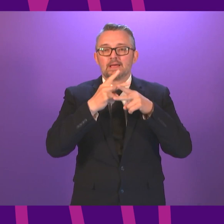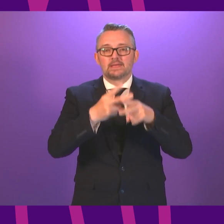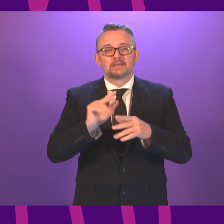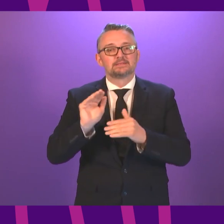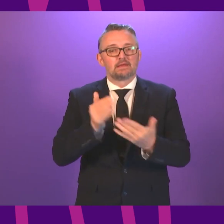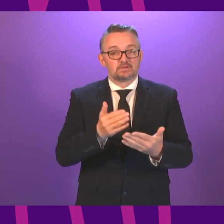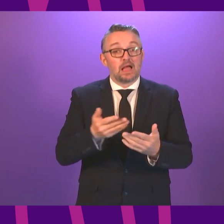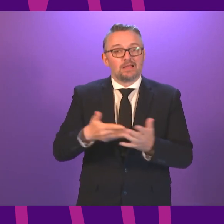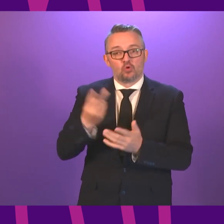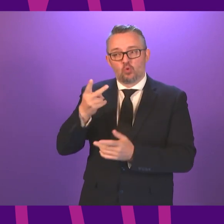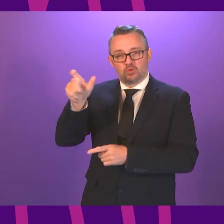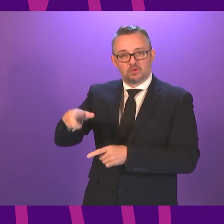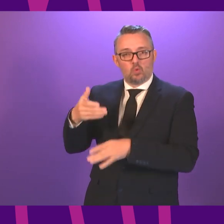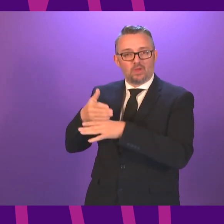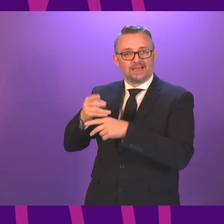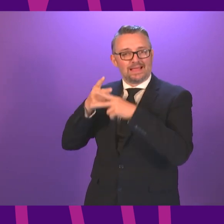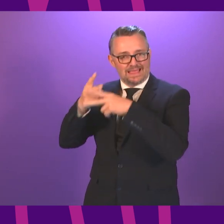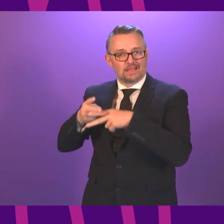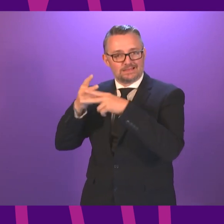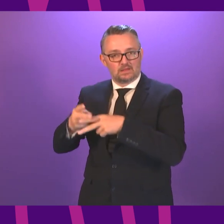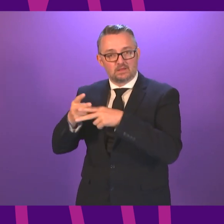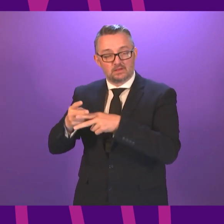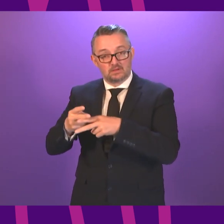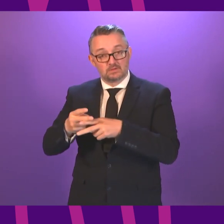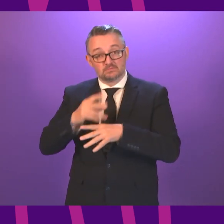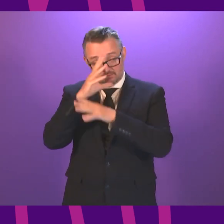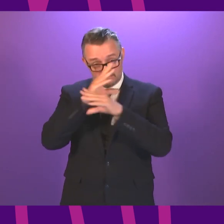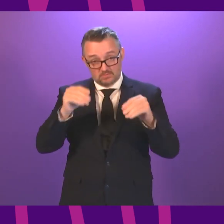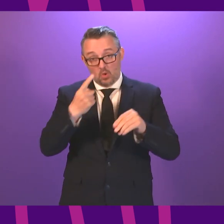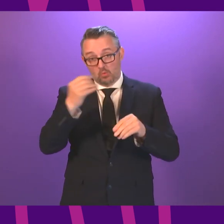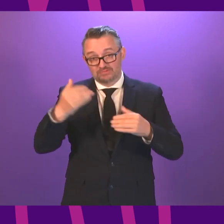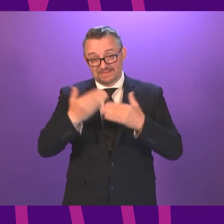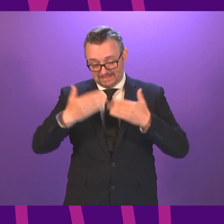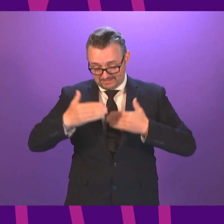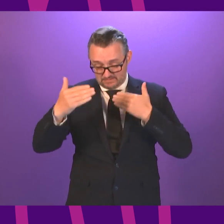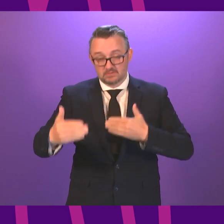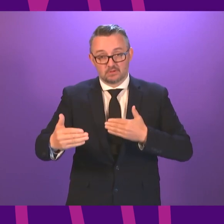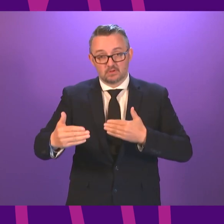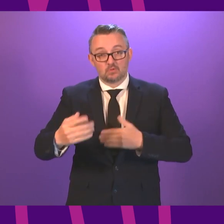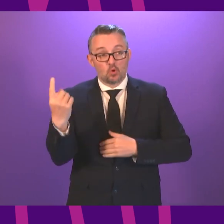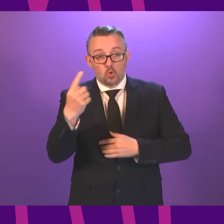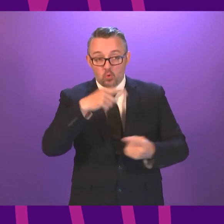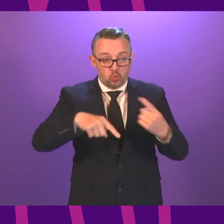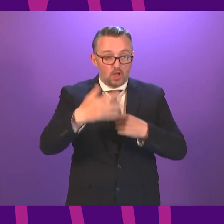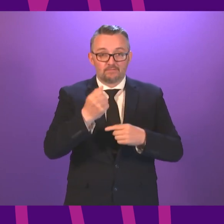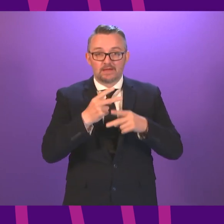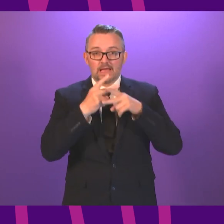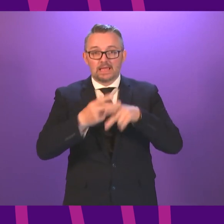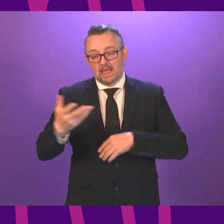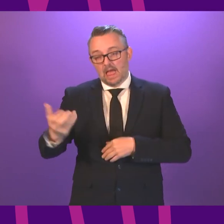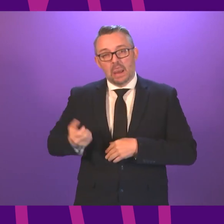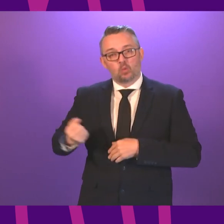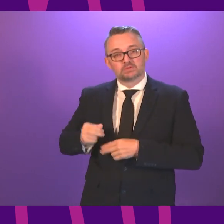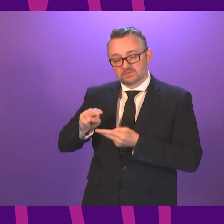on carers. So I can confirm that in our first 100 days, we will legislate to ensure that all those who receive the carers allowance